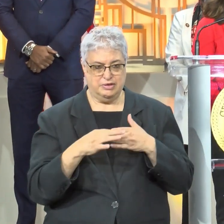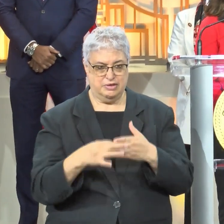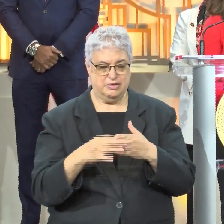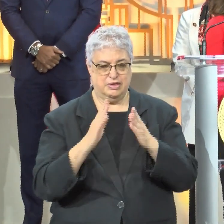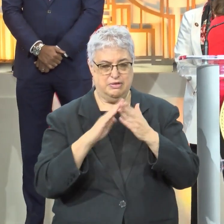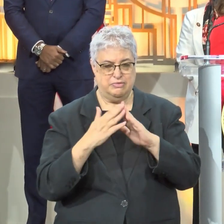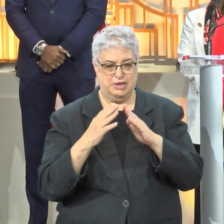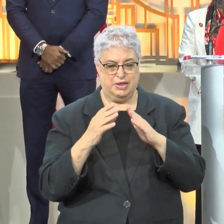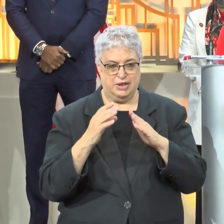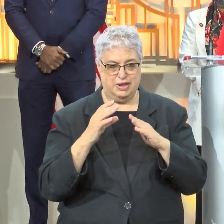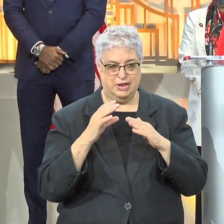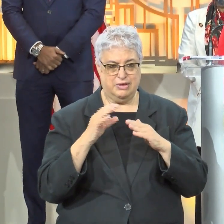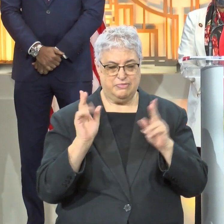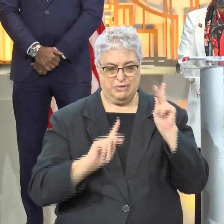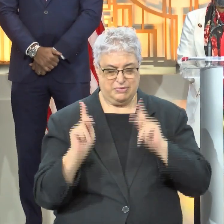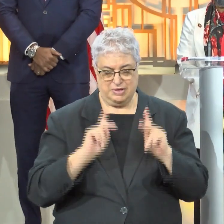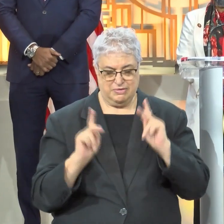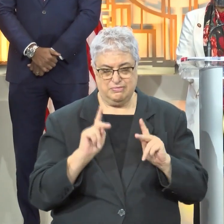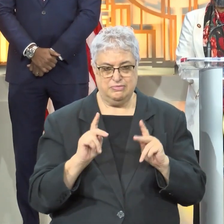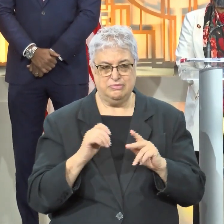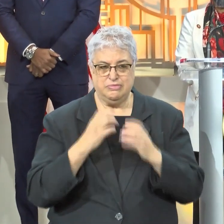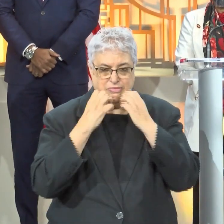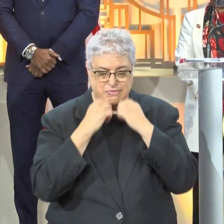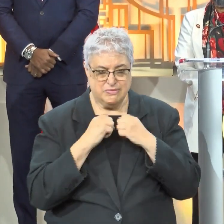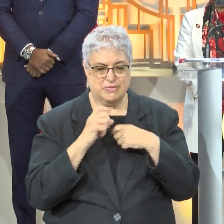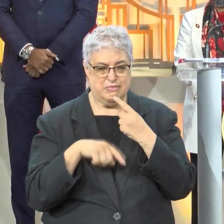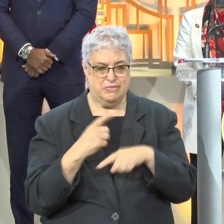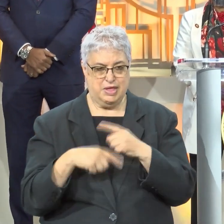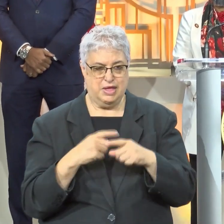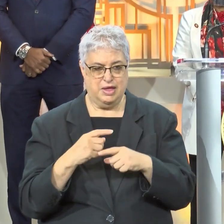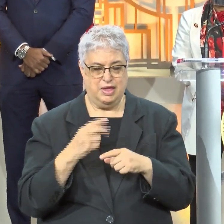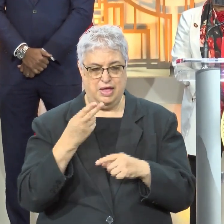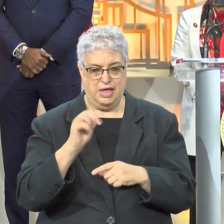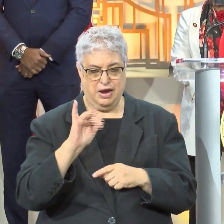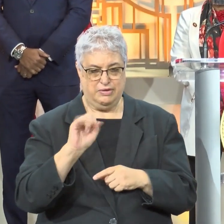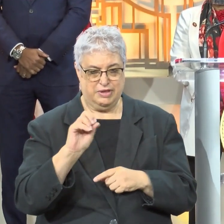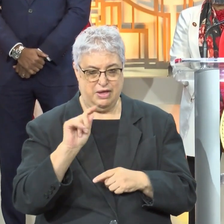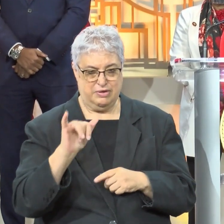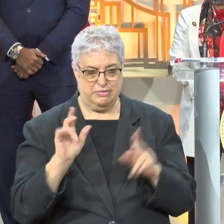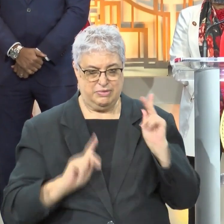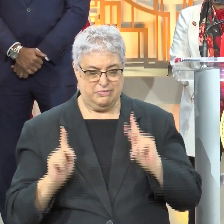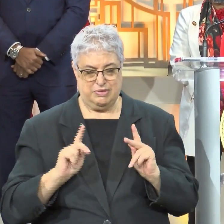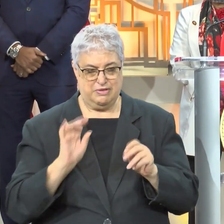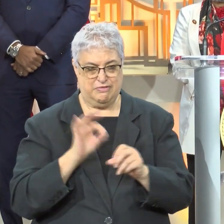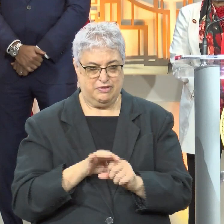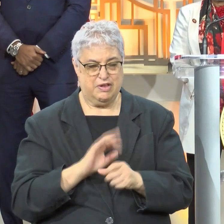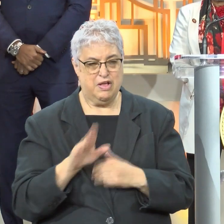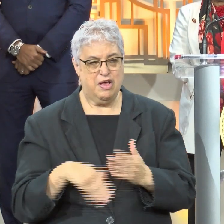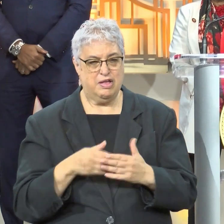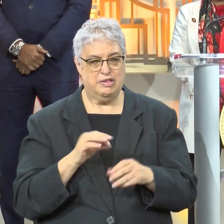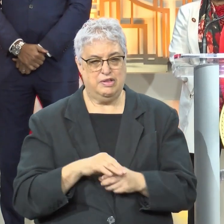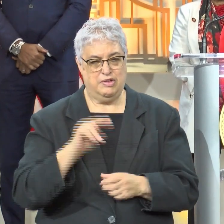with community leaders and elected officials that are just as passionate as we are about getting our Harris County residents apt to vote. All elections are important,